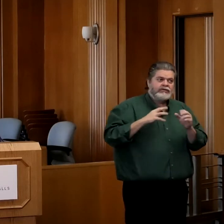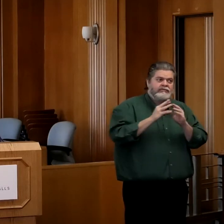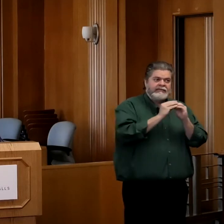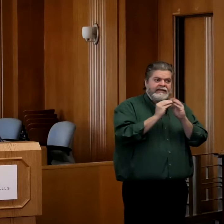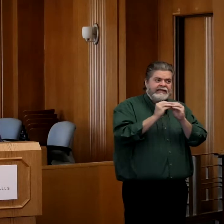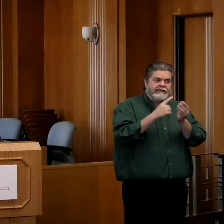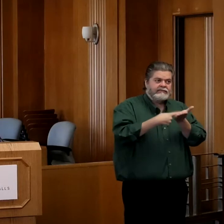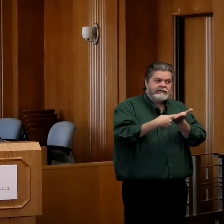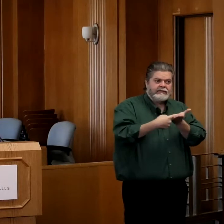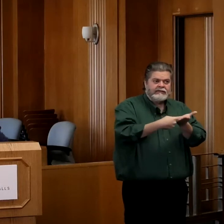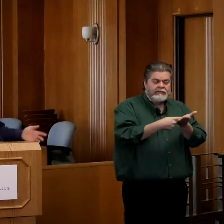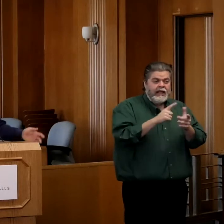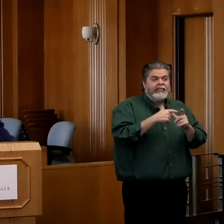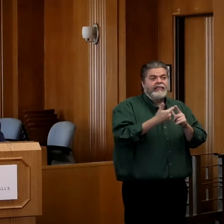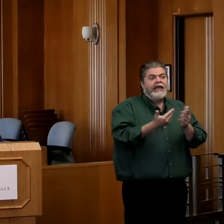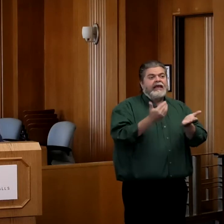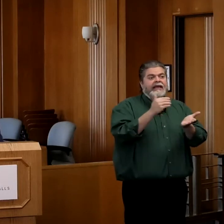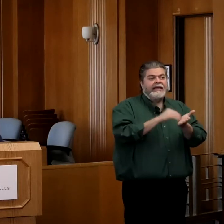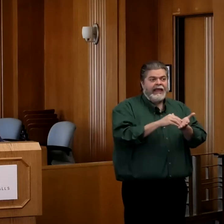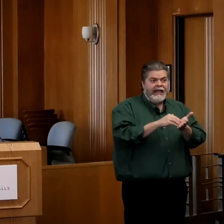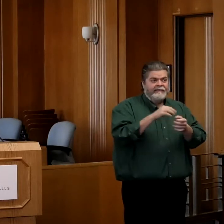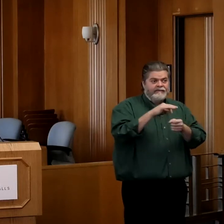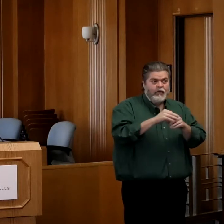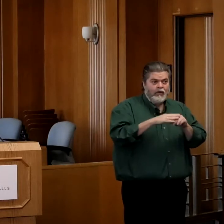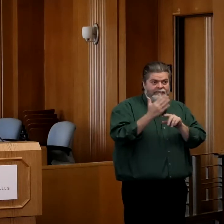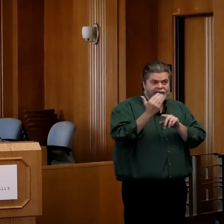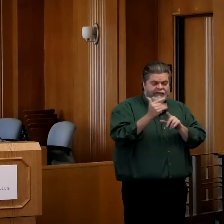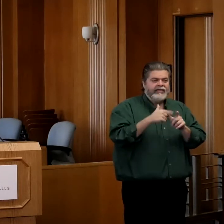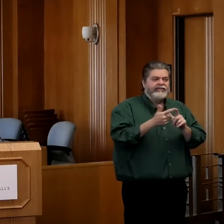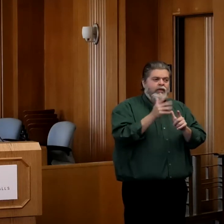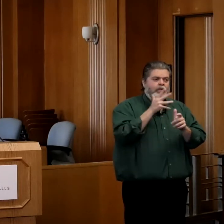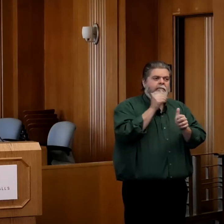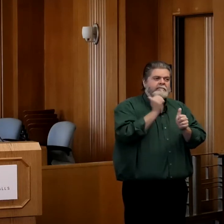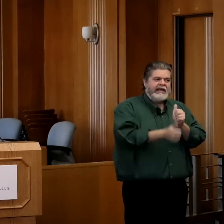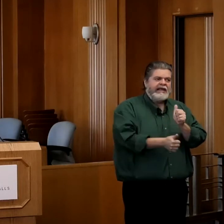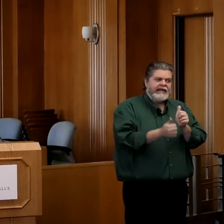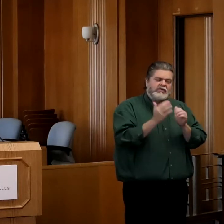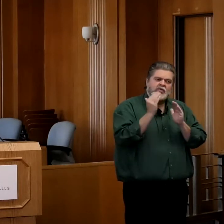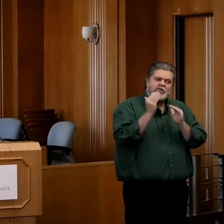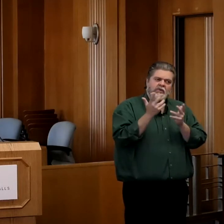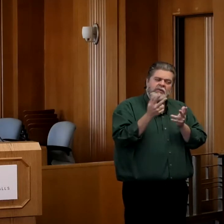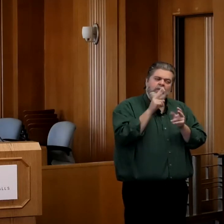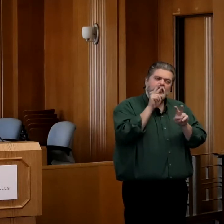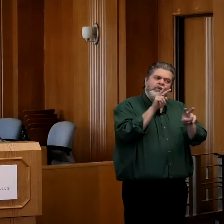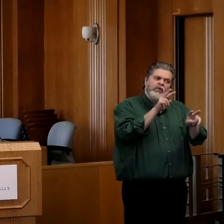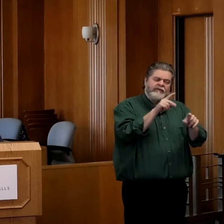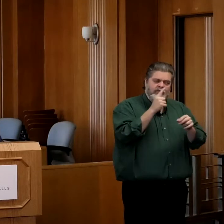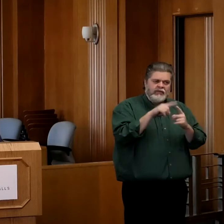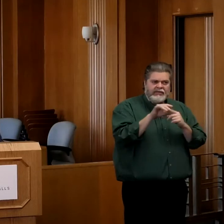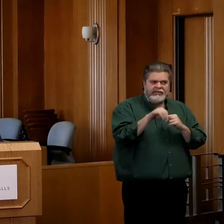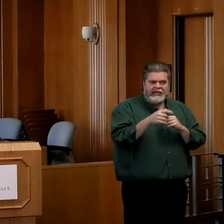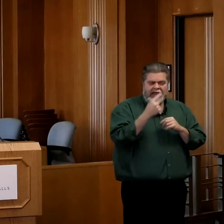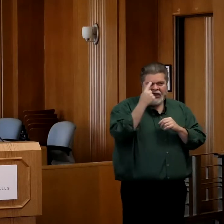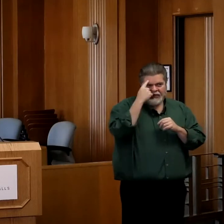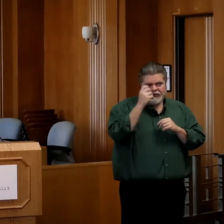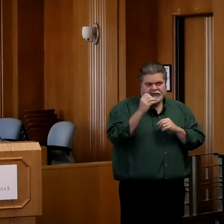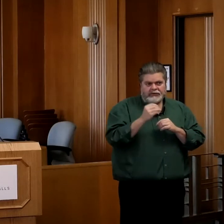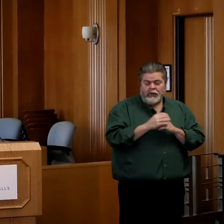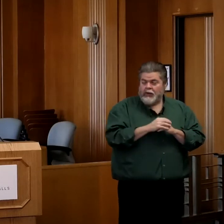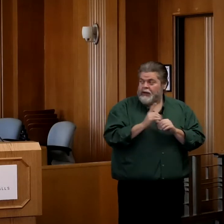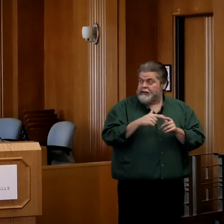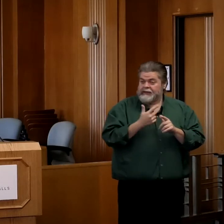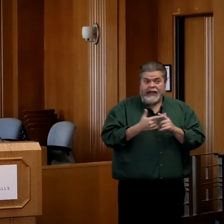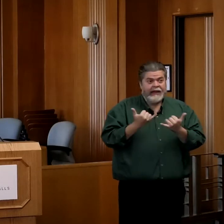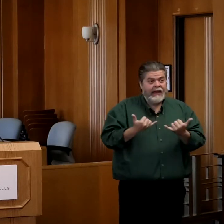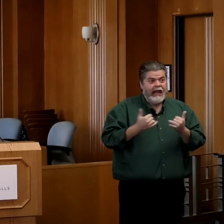and then again on the 15th. But we'll see what happens. But that's something that will be coming up in our meeting tomorrow. And with